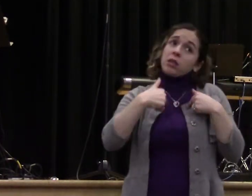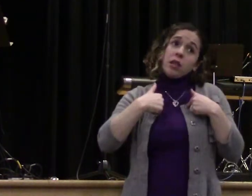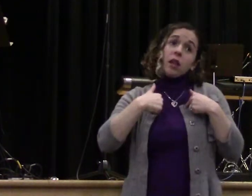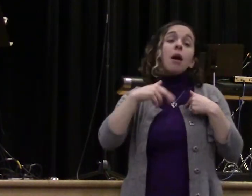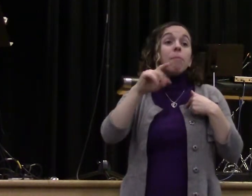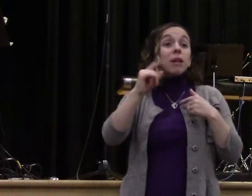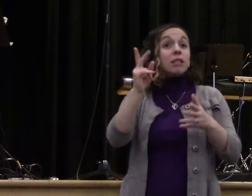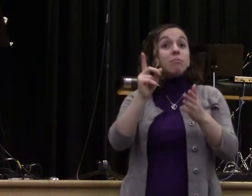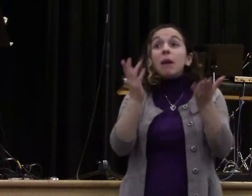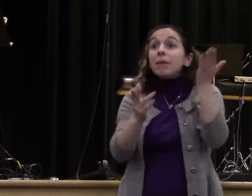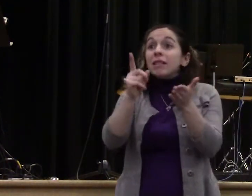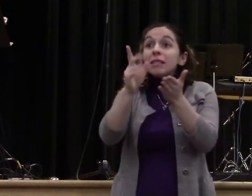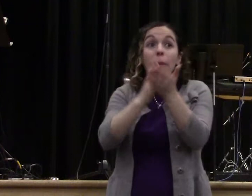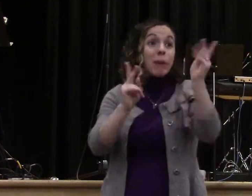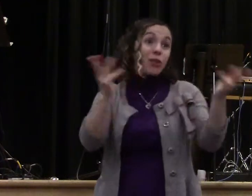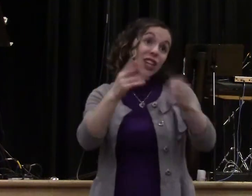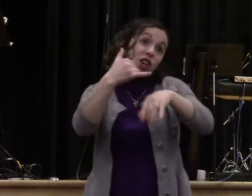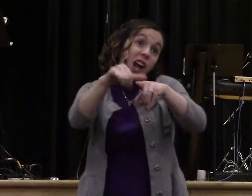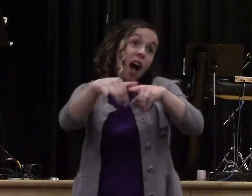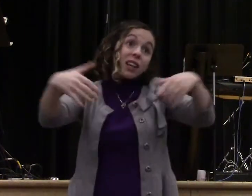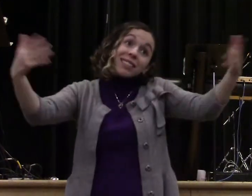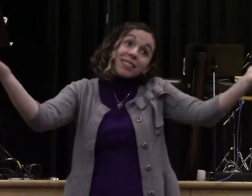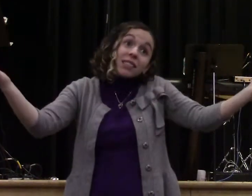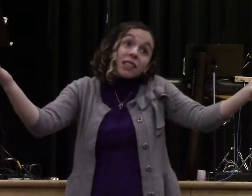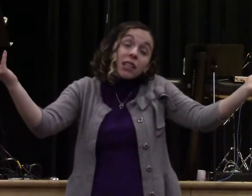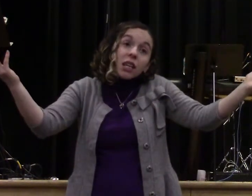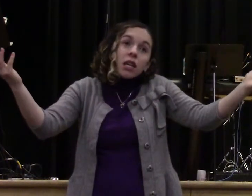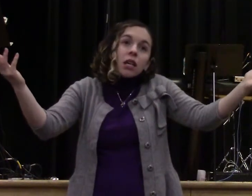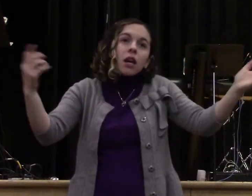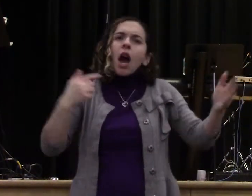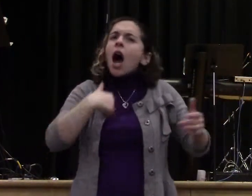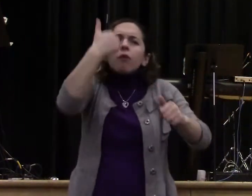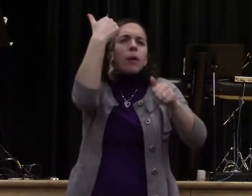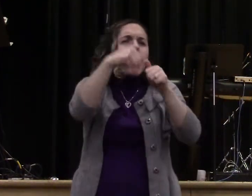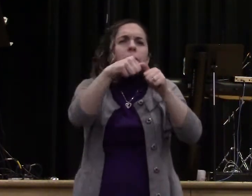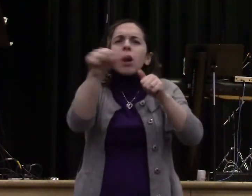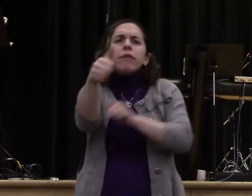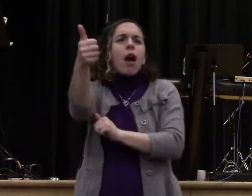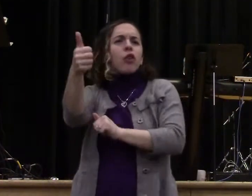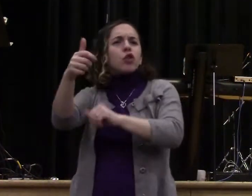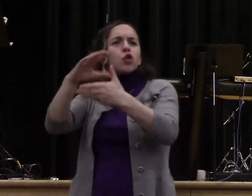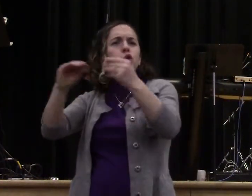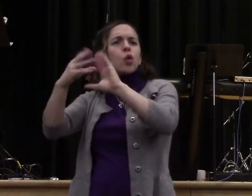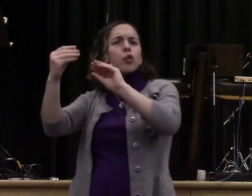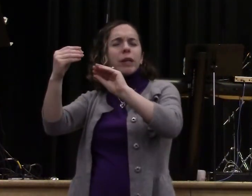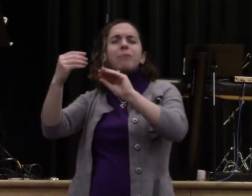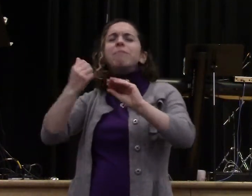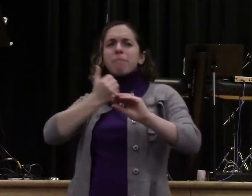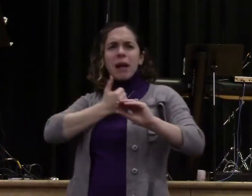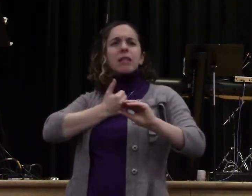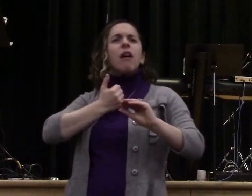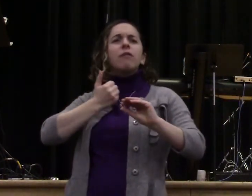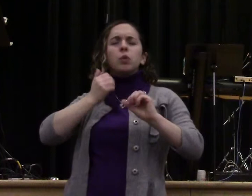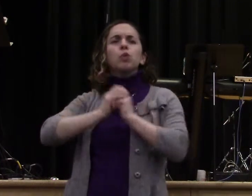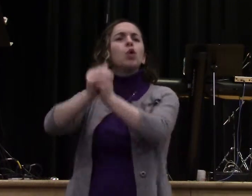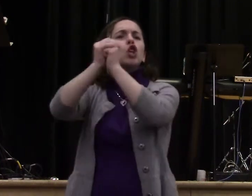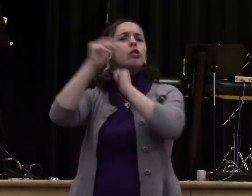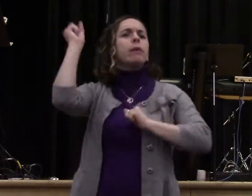I was pastoring the church and I came in there singing. I was so happy to be in the house of God. Now, there were some problems in the church at that time